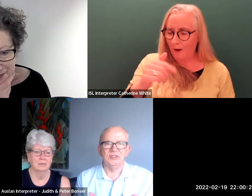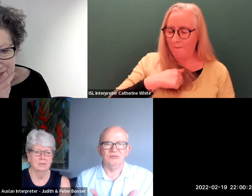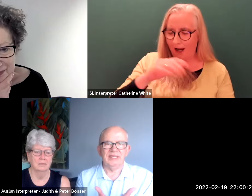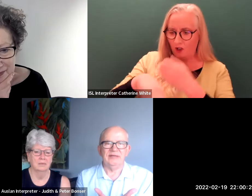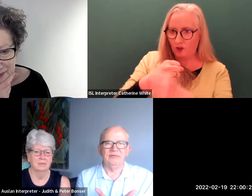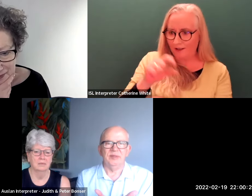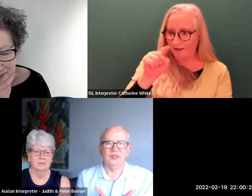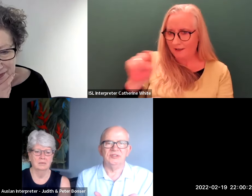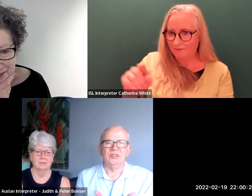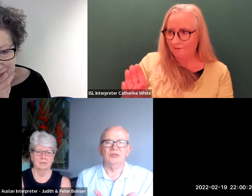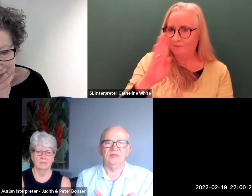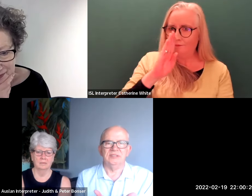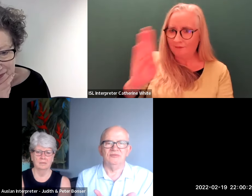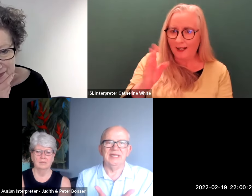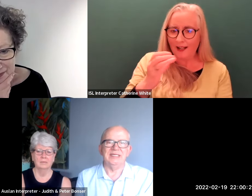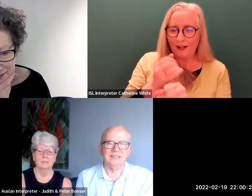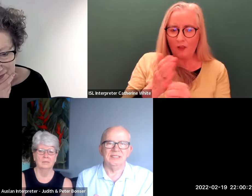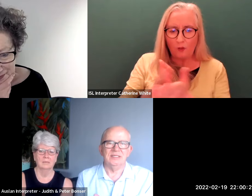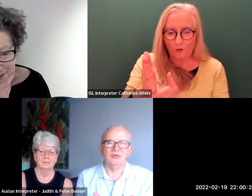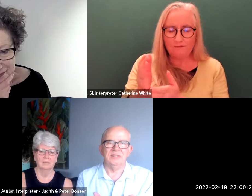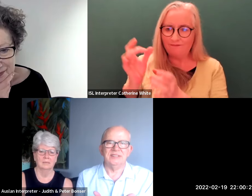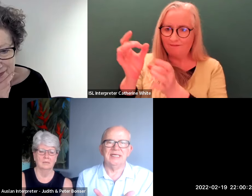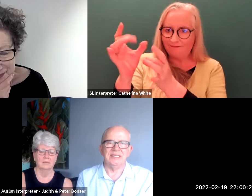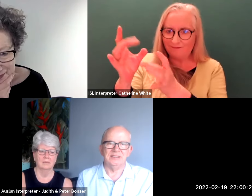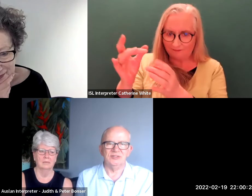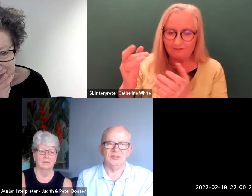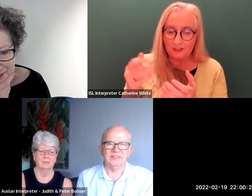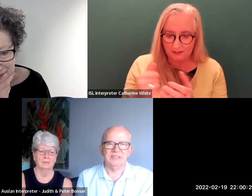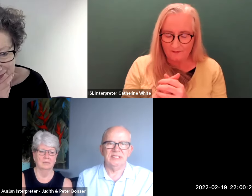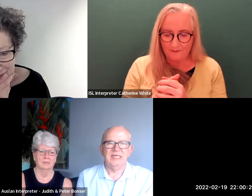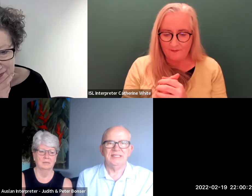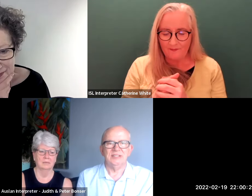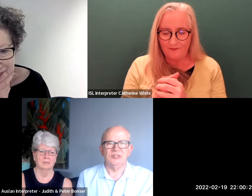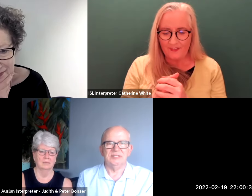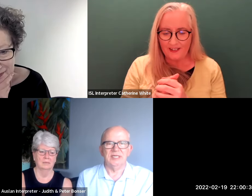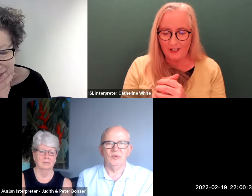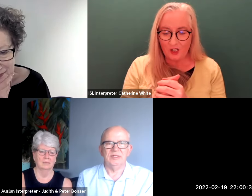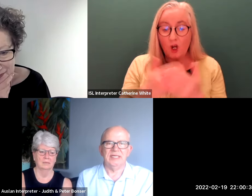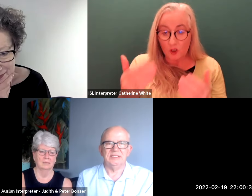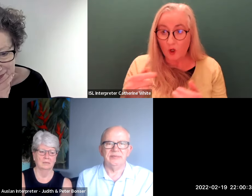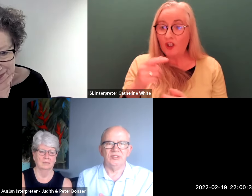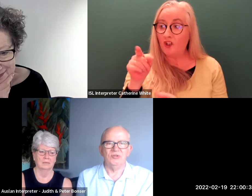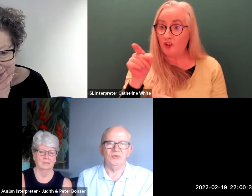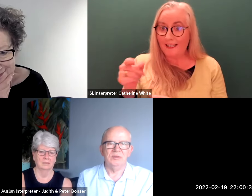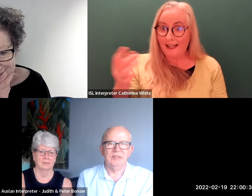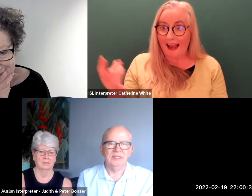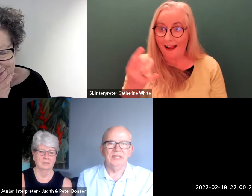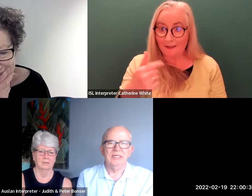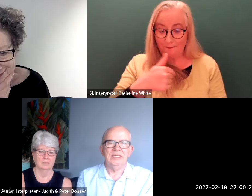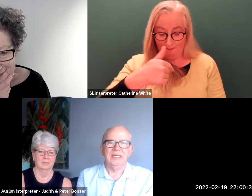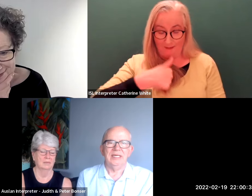directly from the person who is running it and who is taking the service so she said i want that to be you